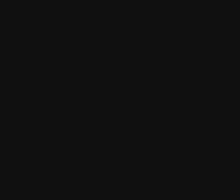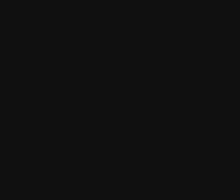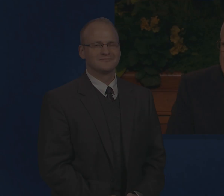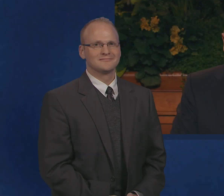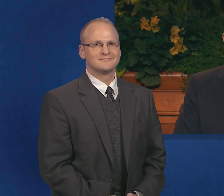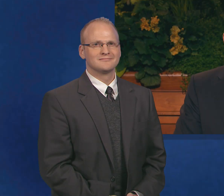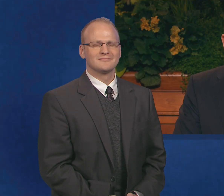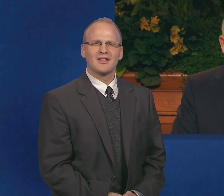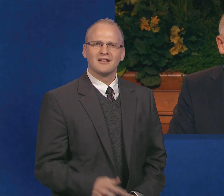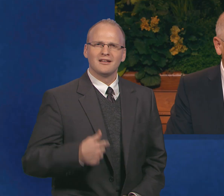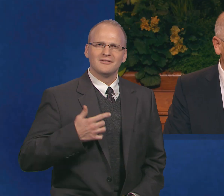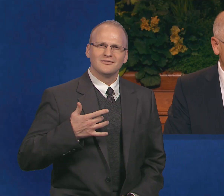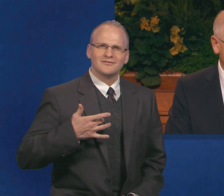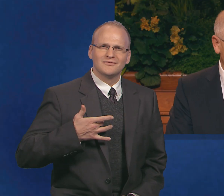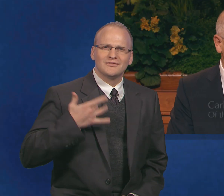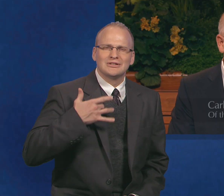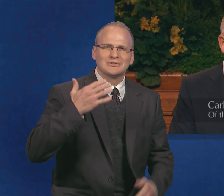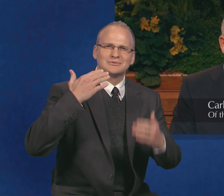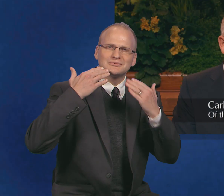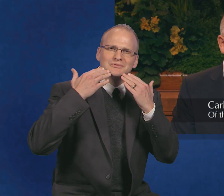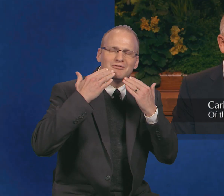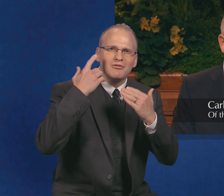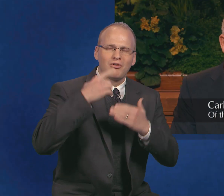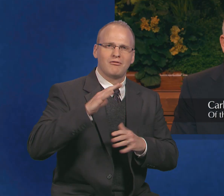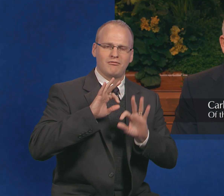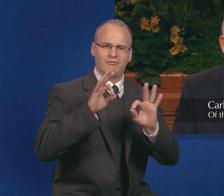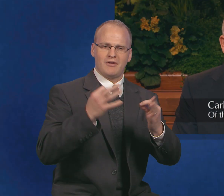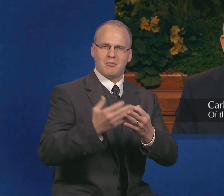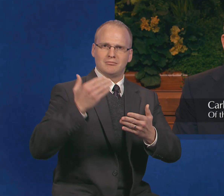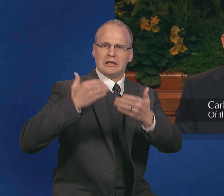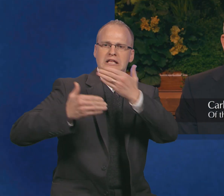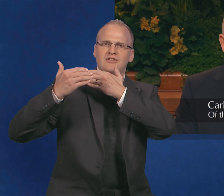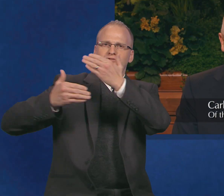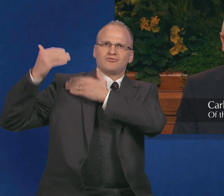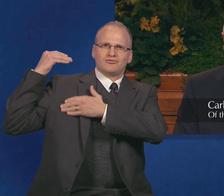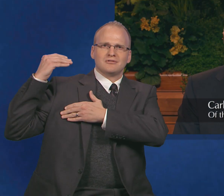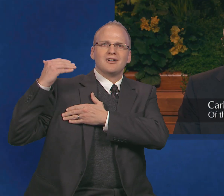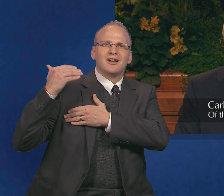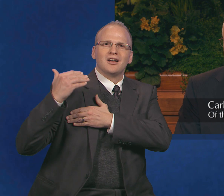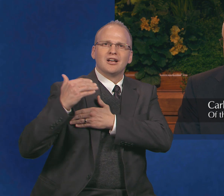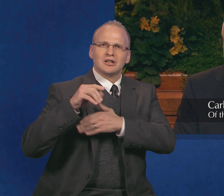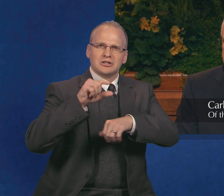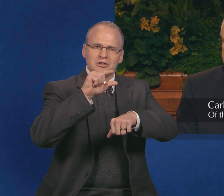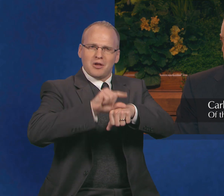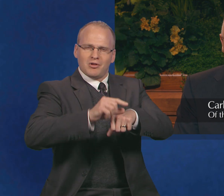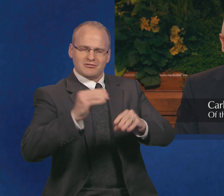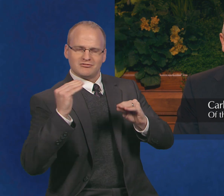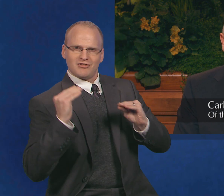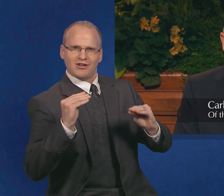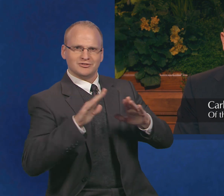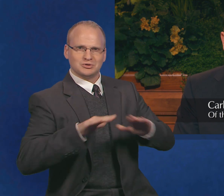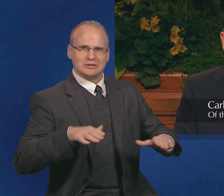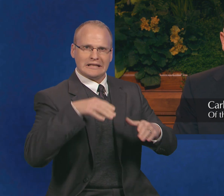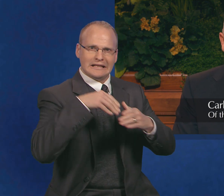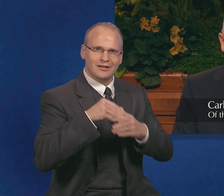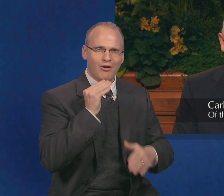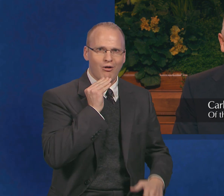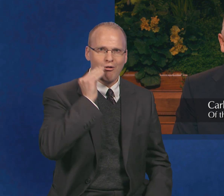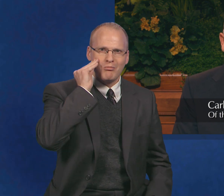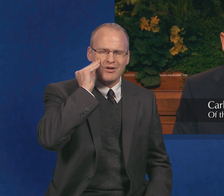I am grateful for righteous ancestors who taught the gospel to their children in the home long before there were formal family